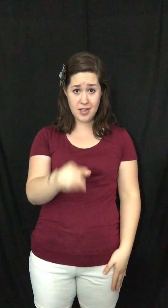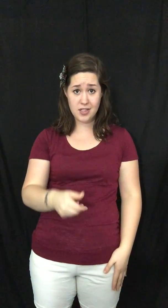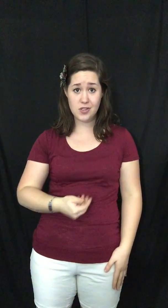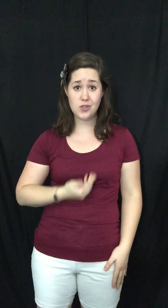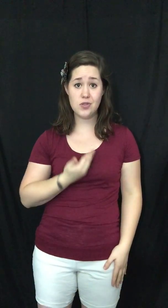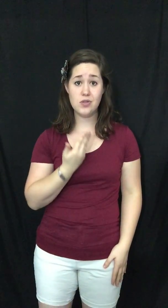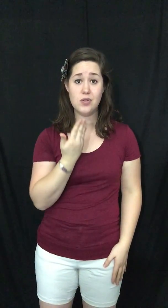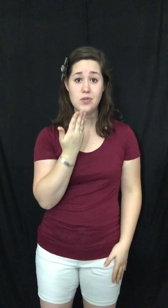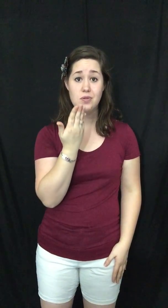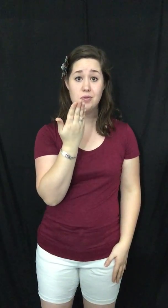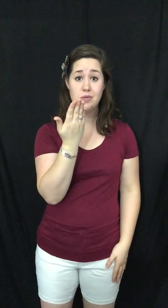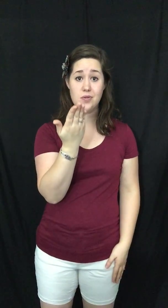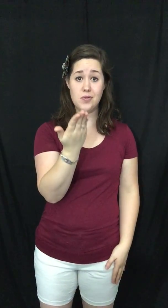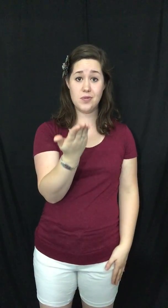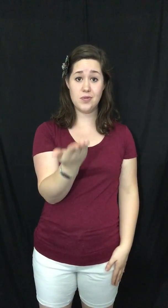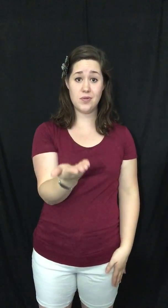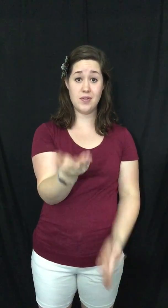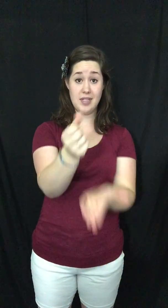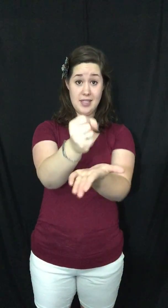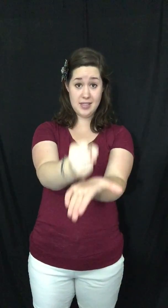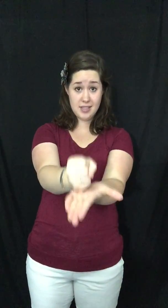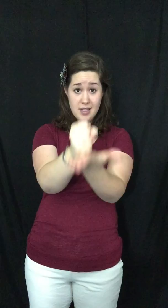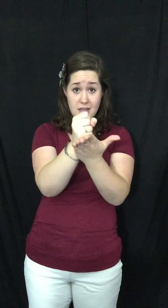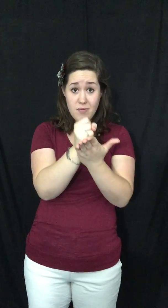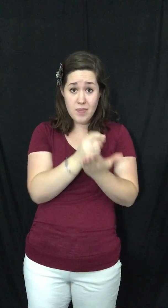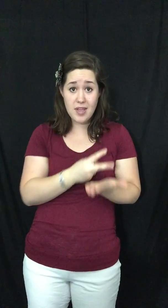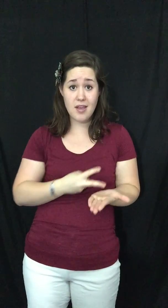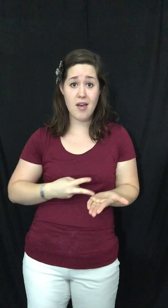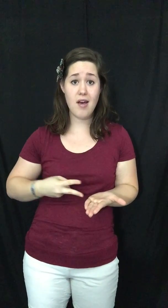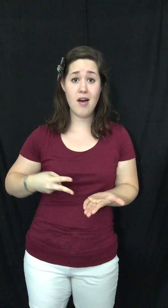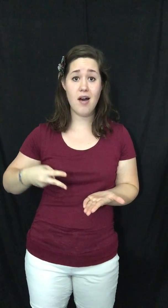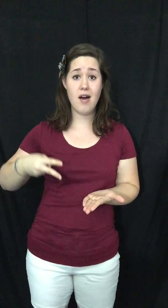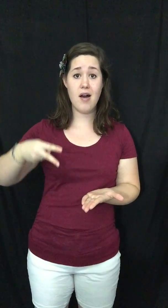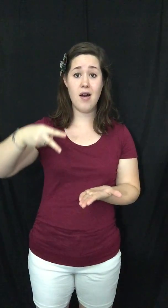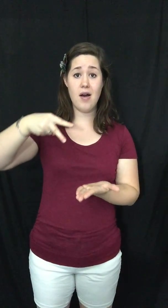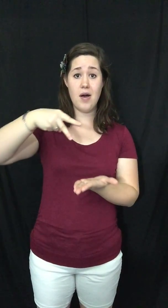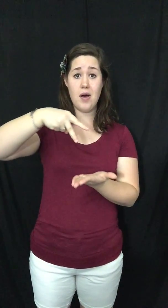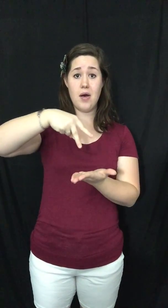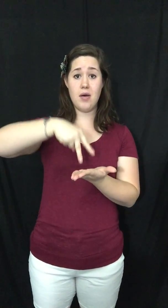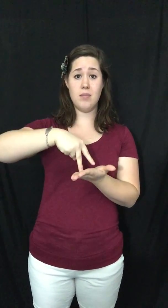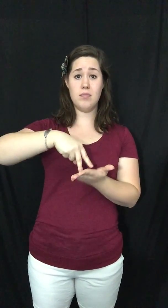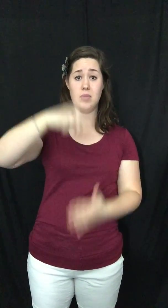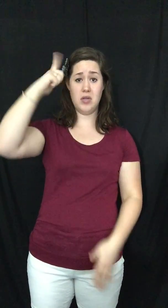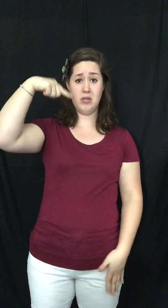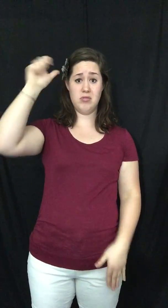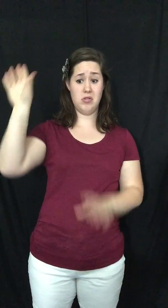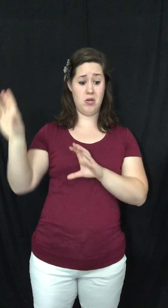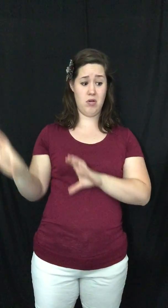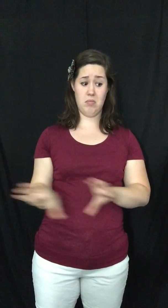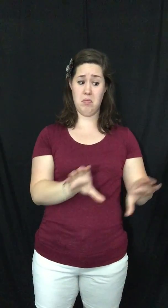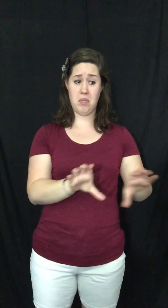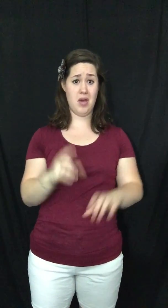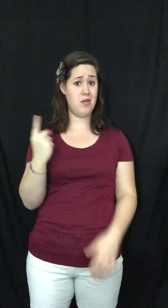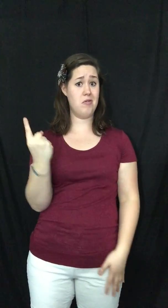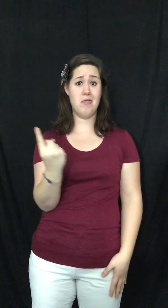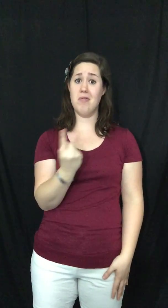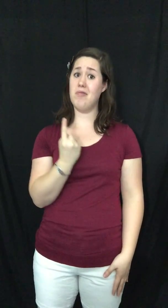need you to lift me up Cause on my own,